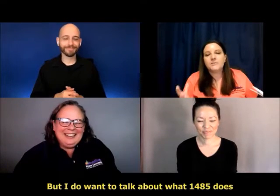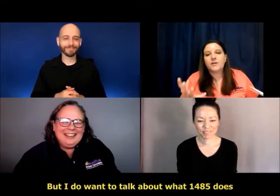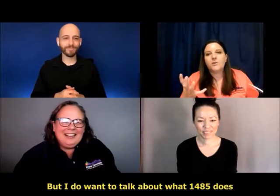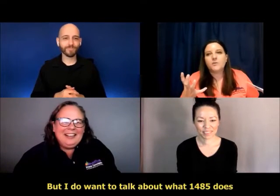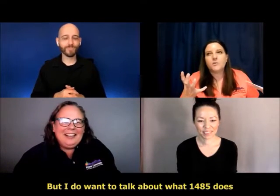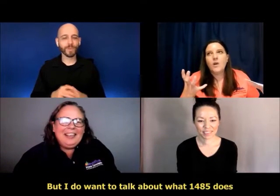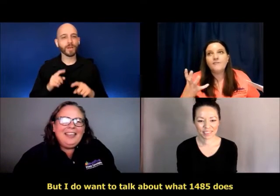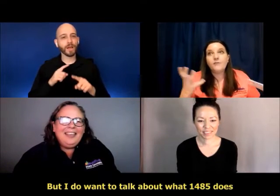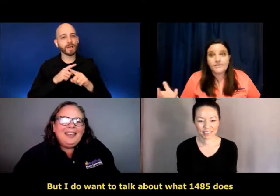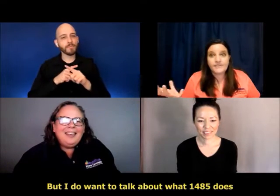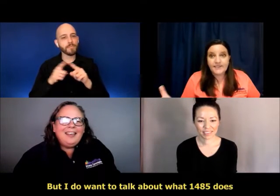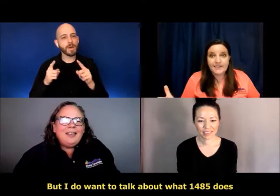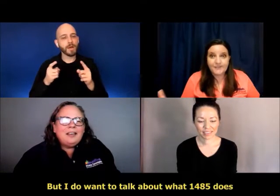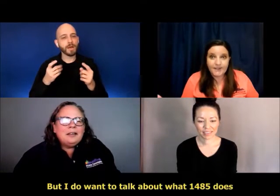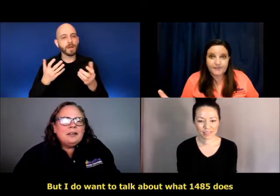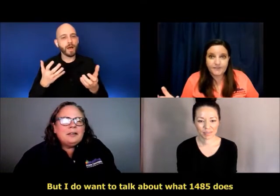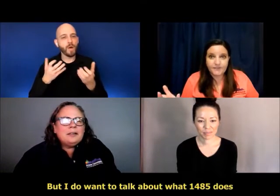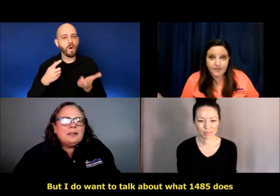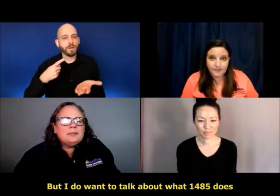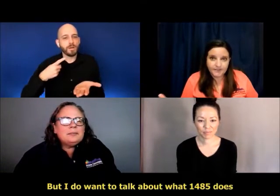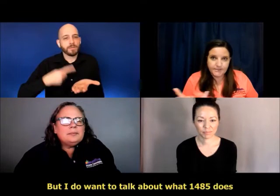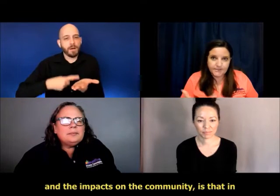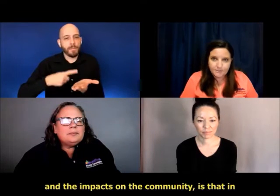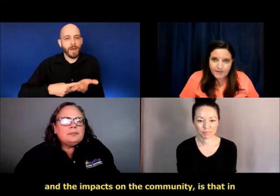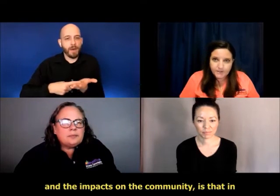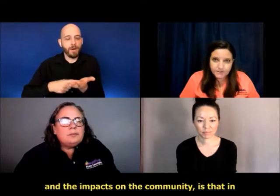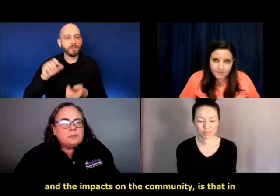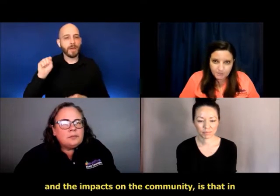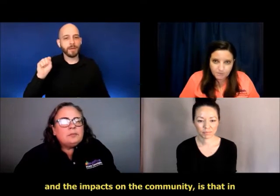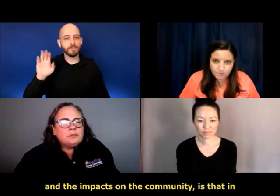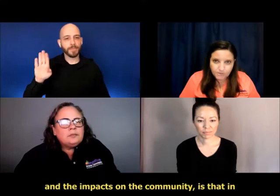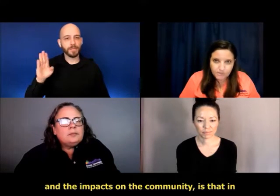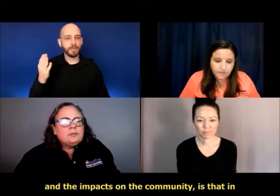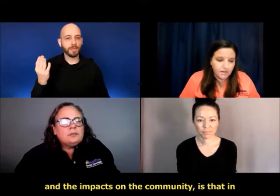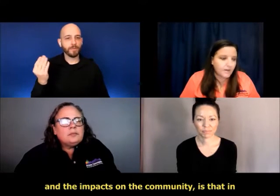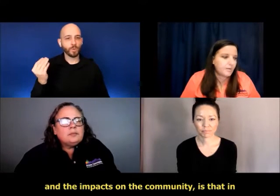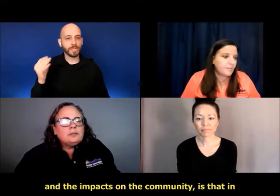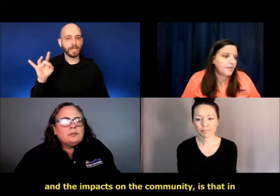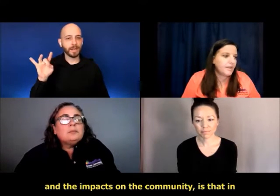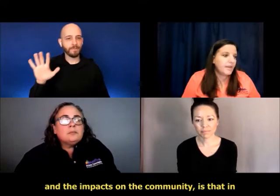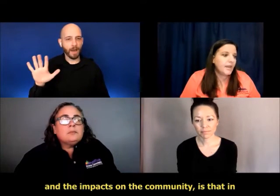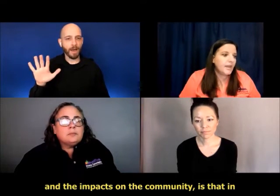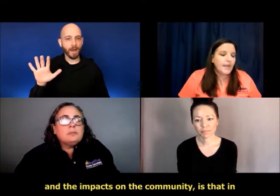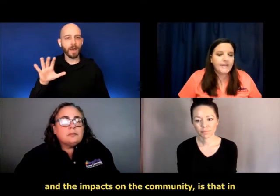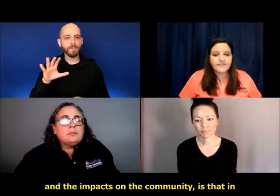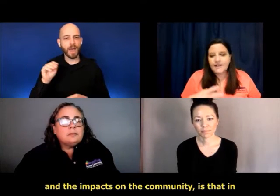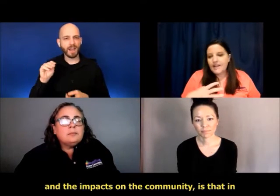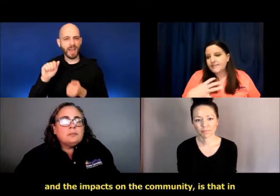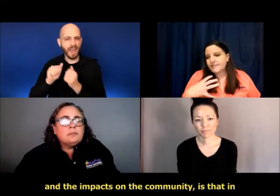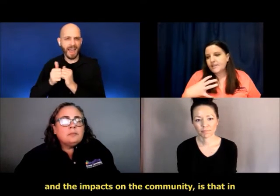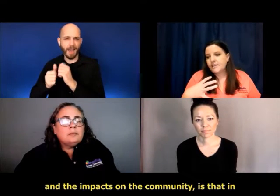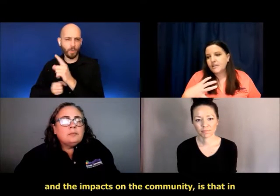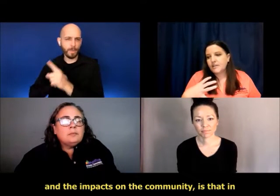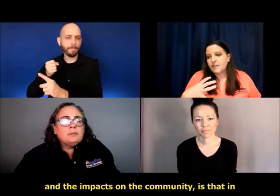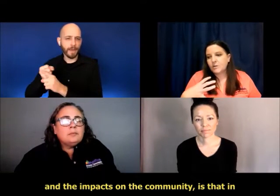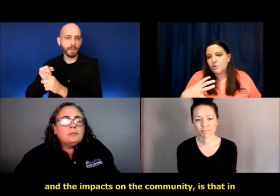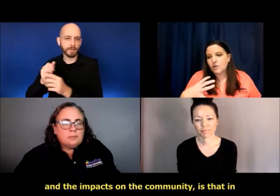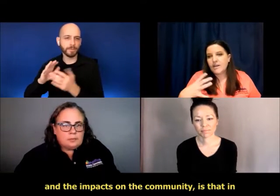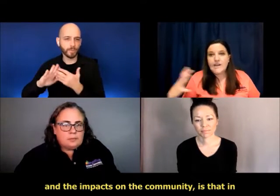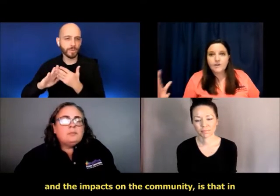want to talk about what 1485 does and the impacts on the community, um, is that